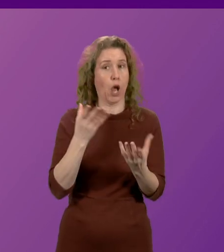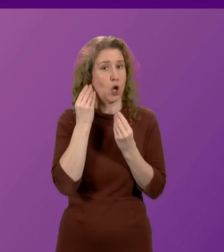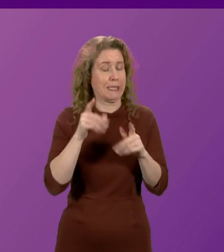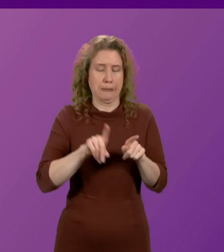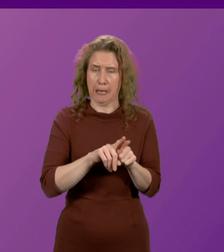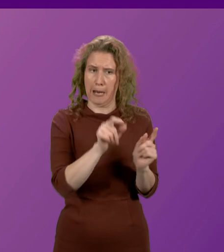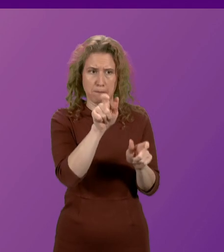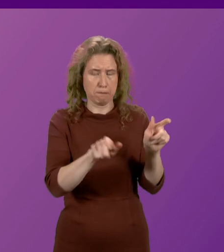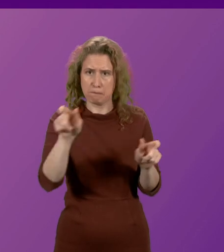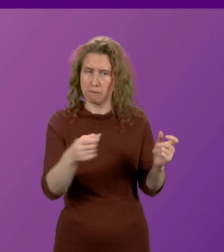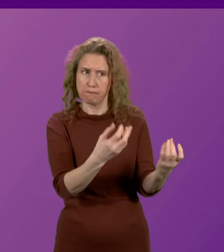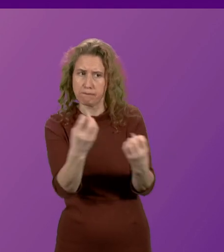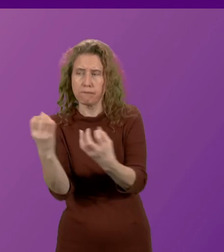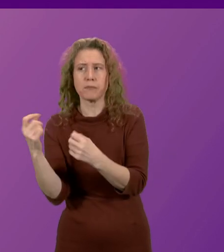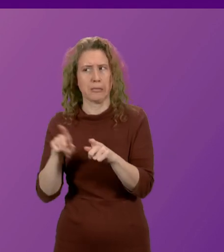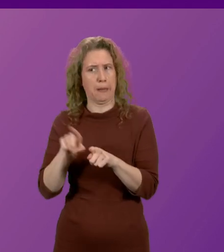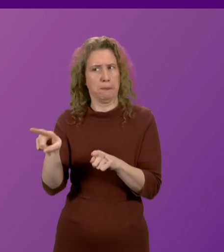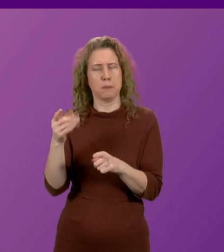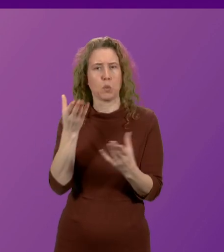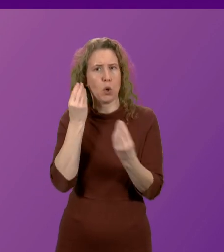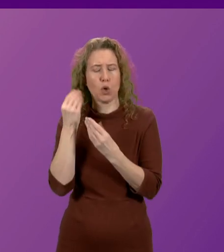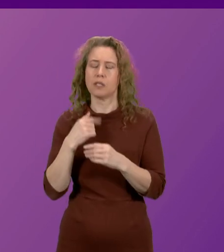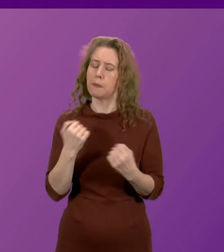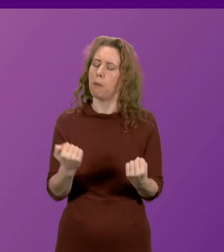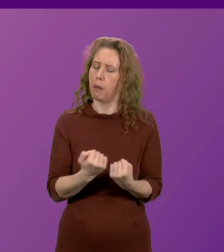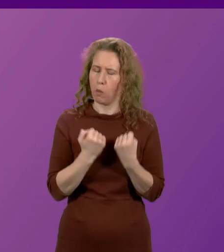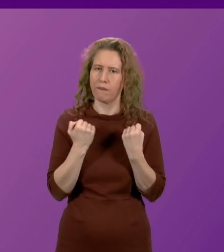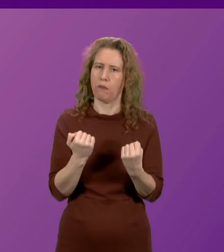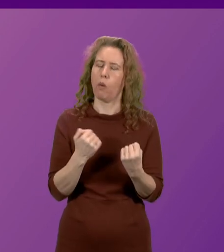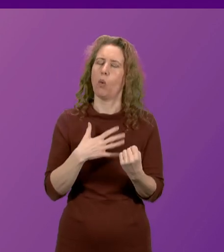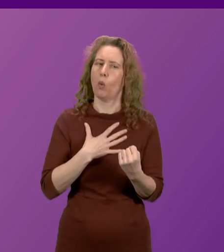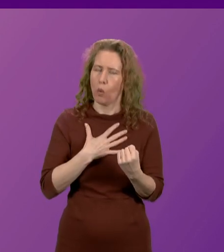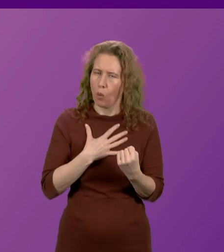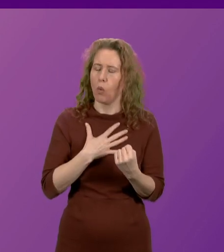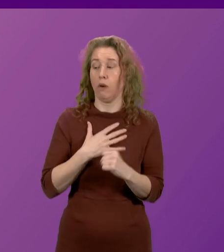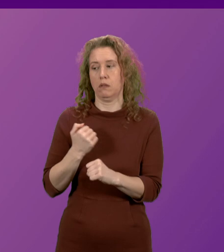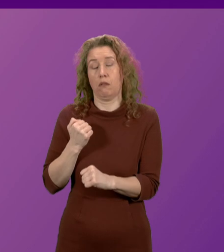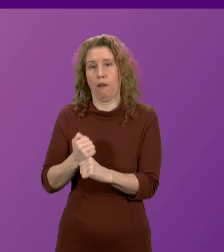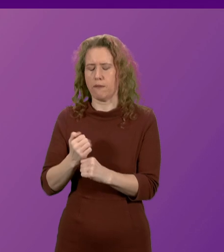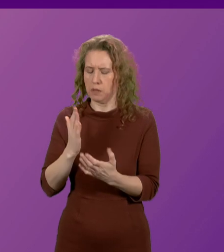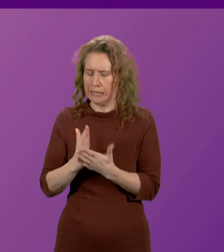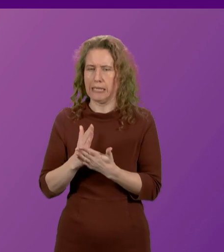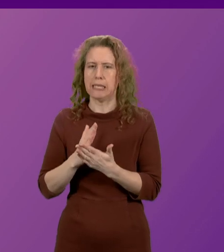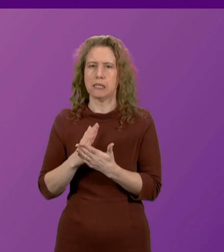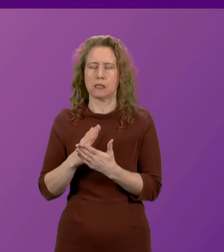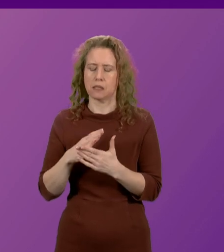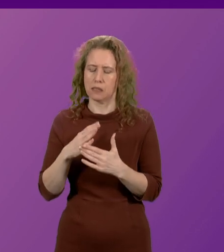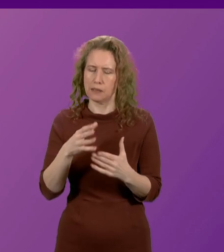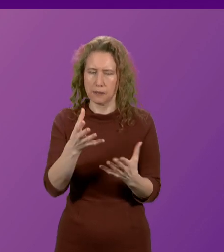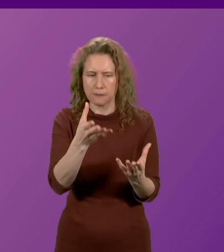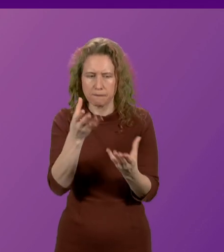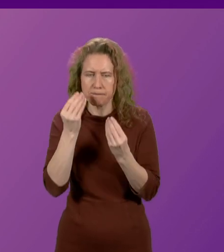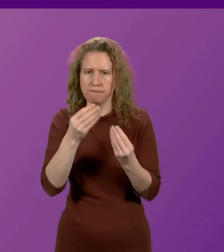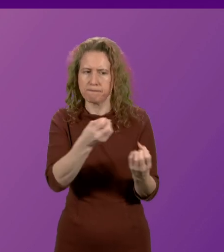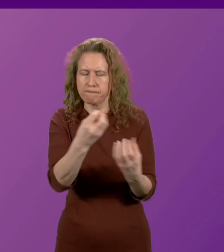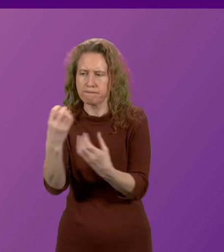testimony to which Audrey Nicoll refers. It is powerful testimony, and the Government is taking forward the contents of the